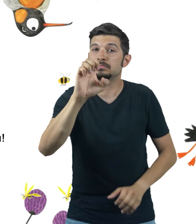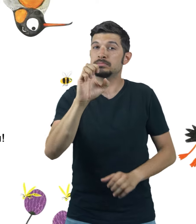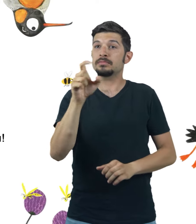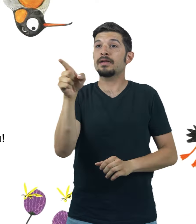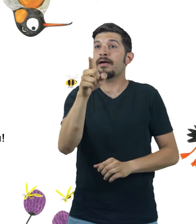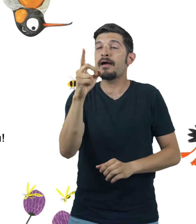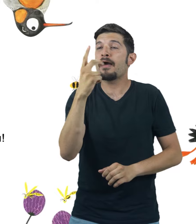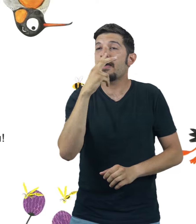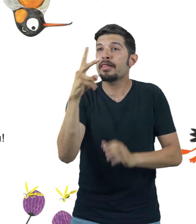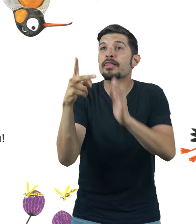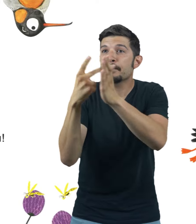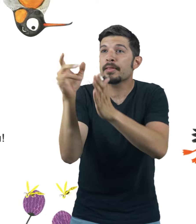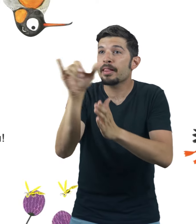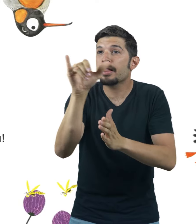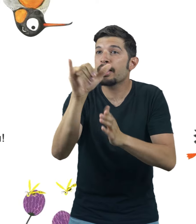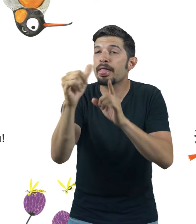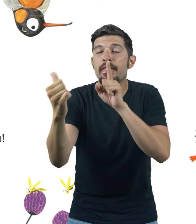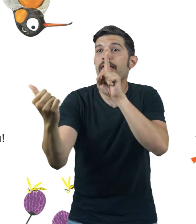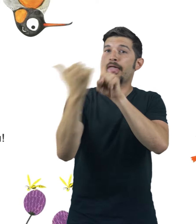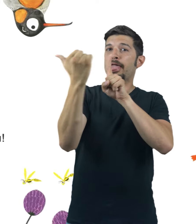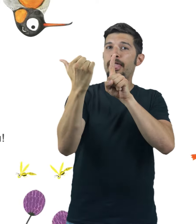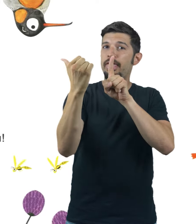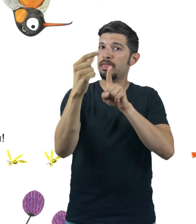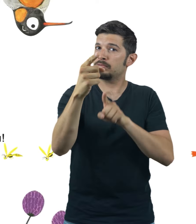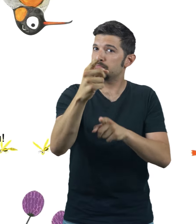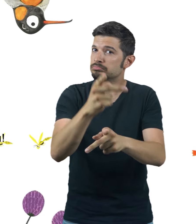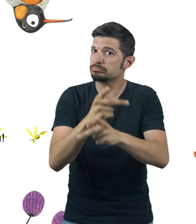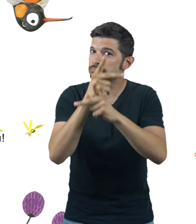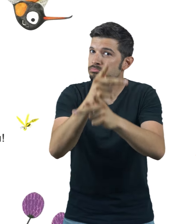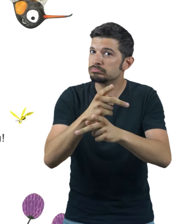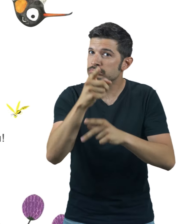Don't let these doubles outfox you.